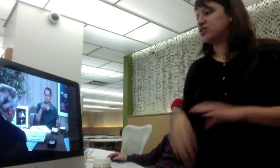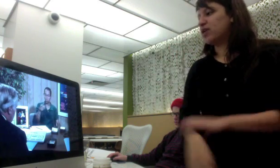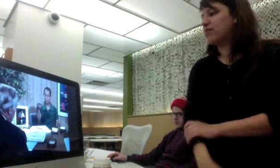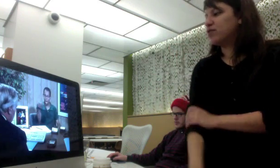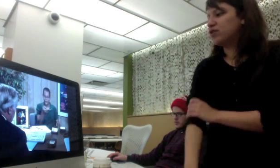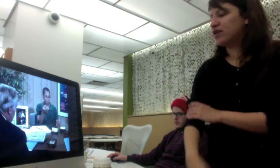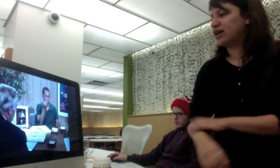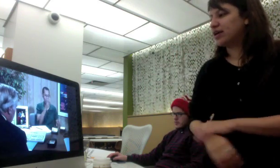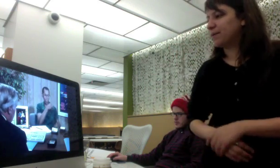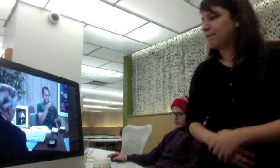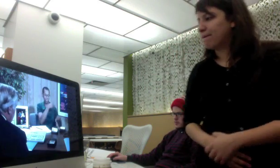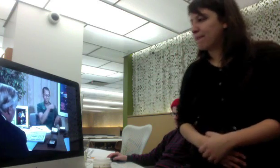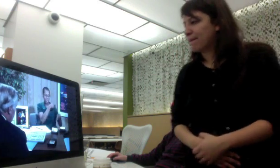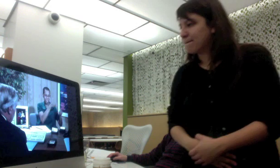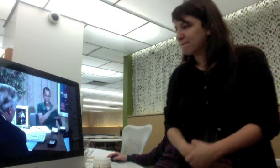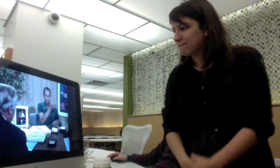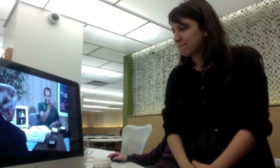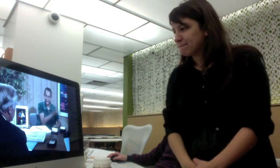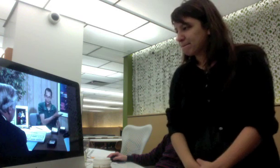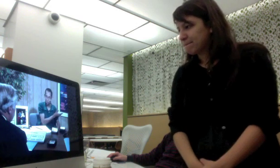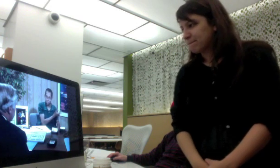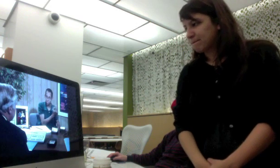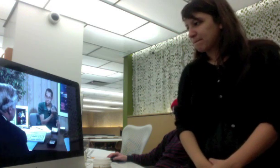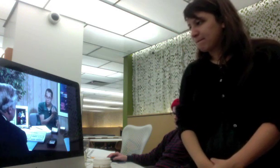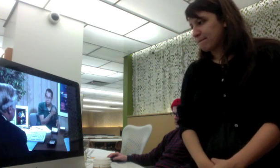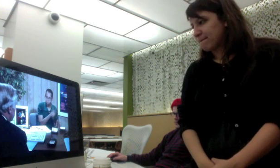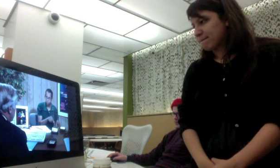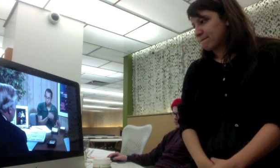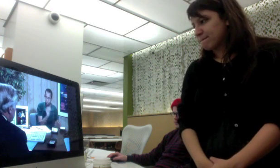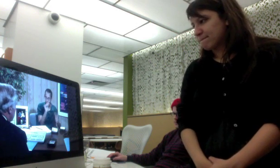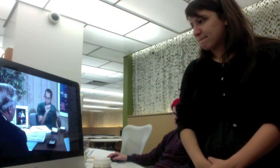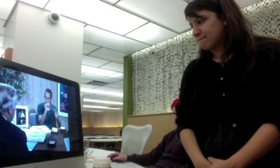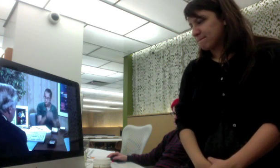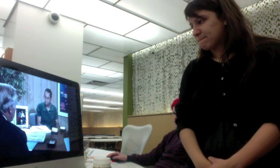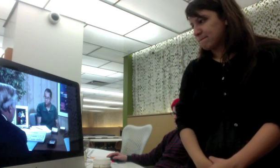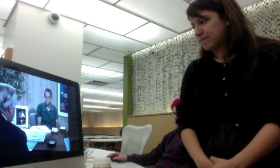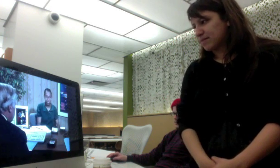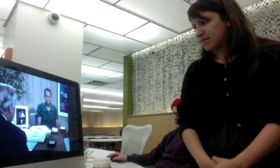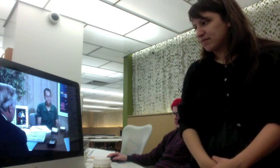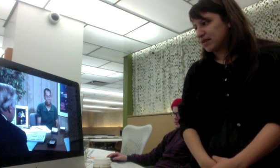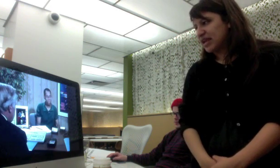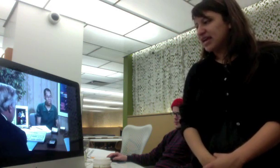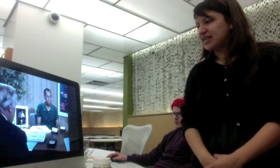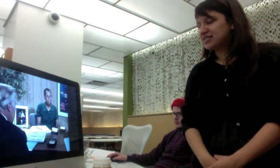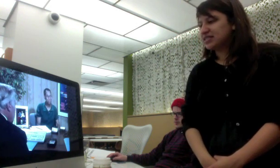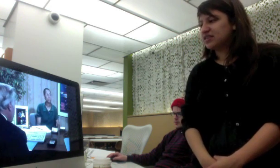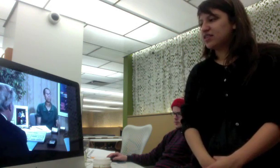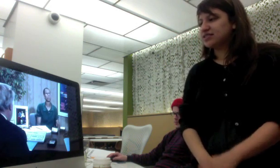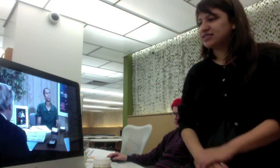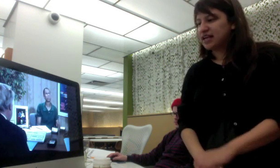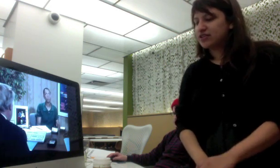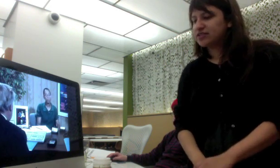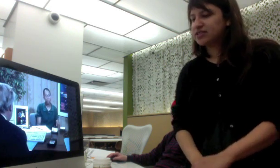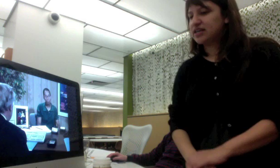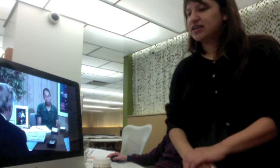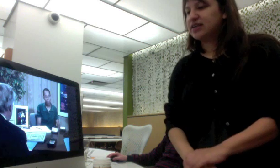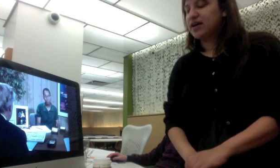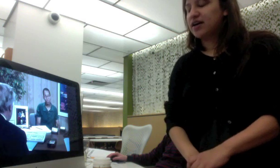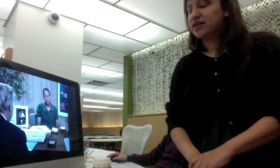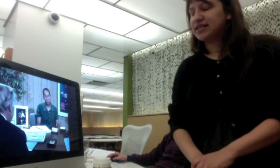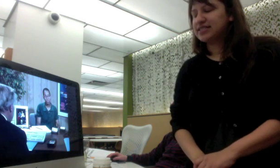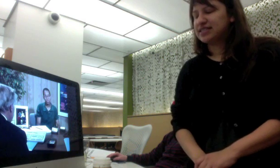So, I'm wondering, you would hire somebody to do that. Is it the sellers,